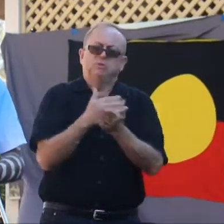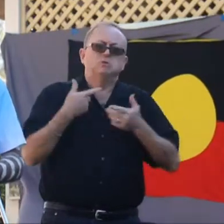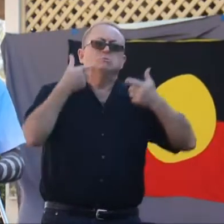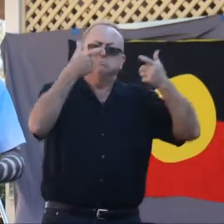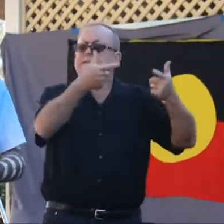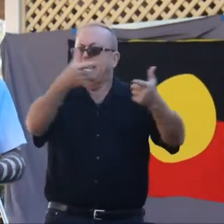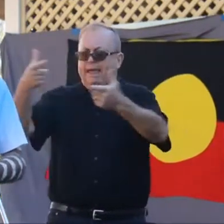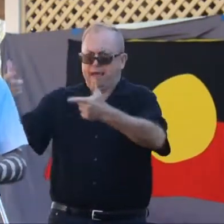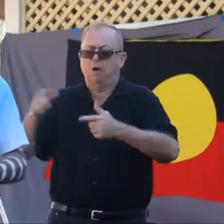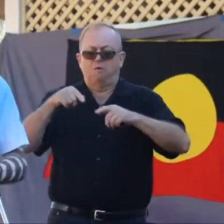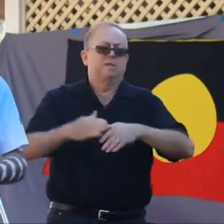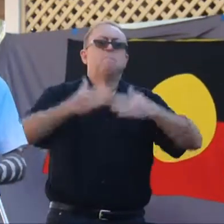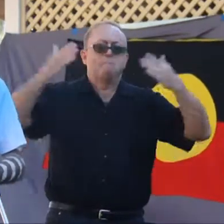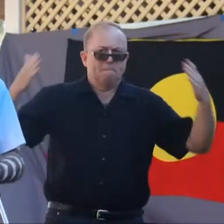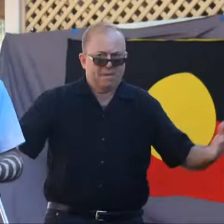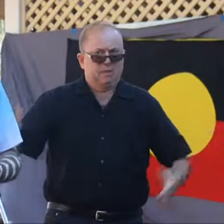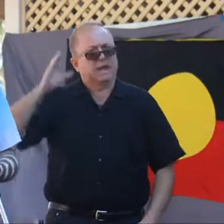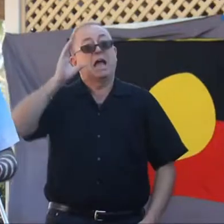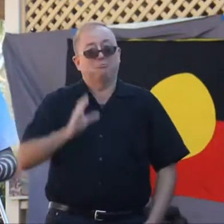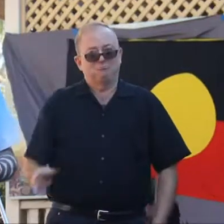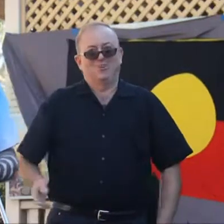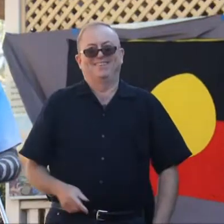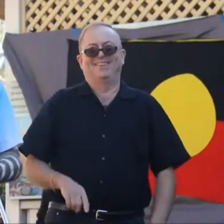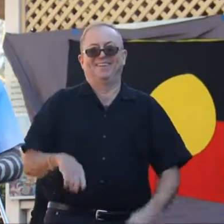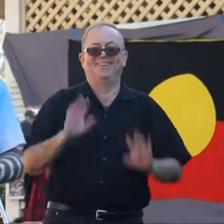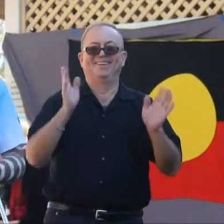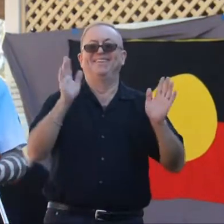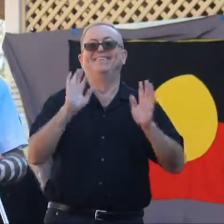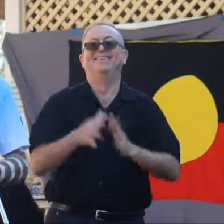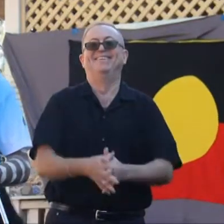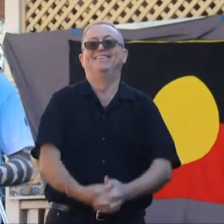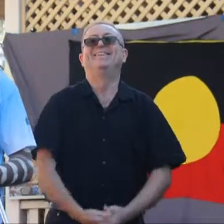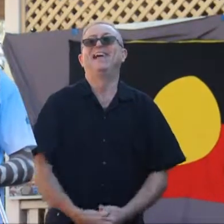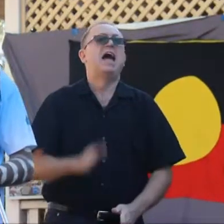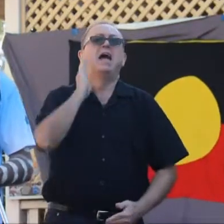of this great big country, no matter which part of Australia we come from.